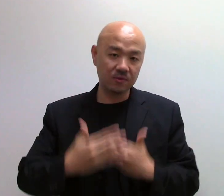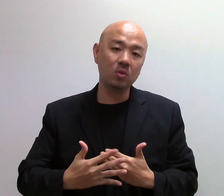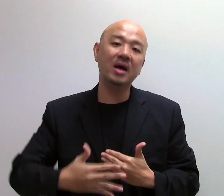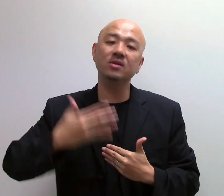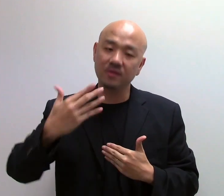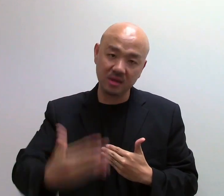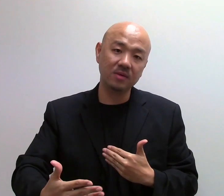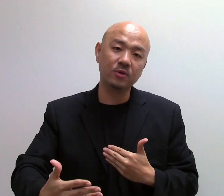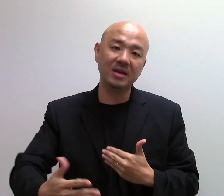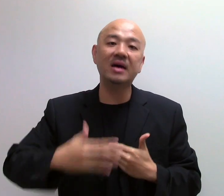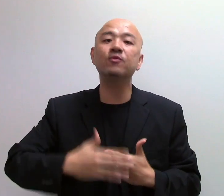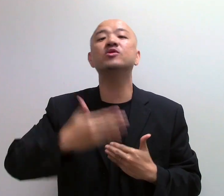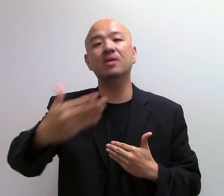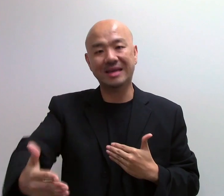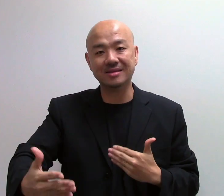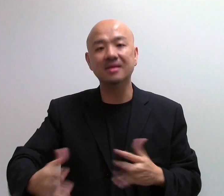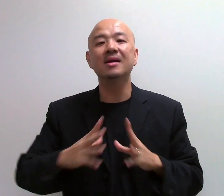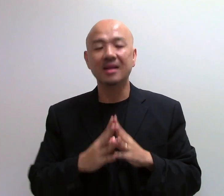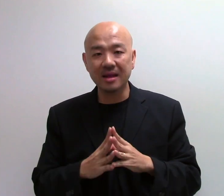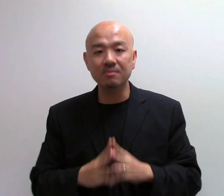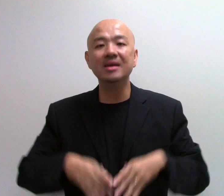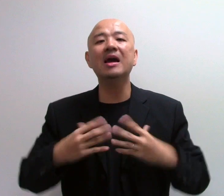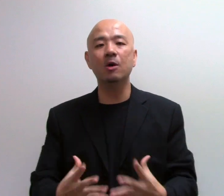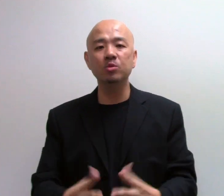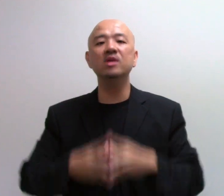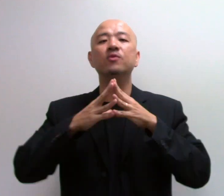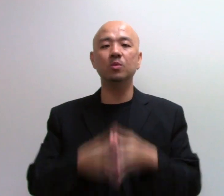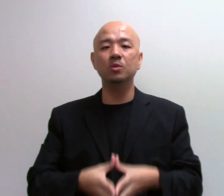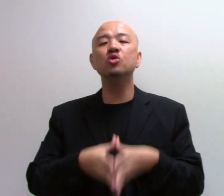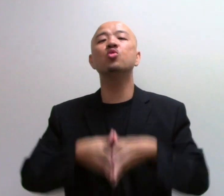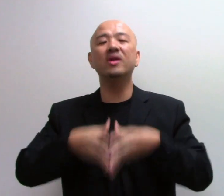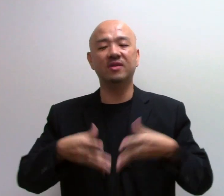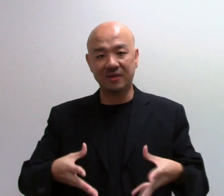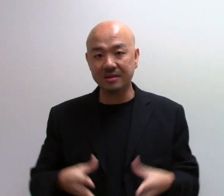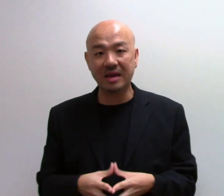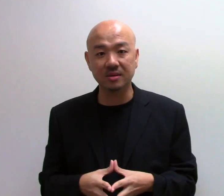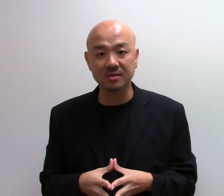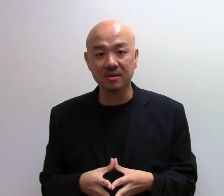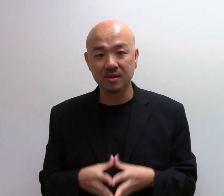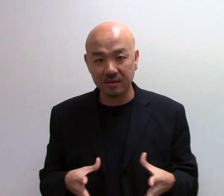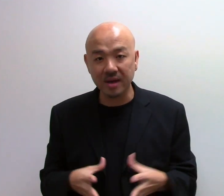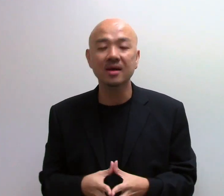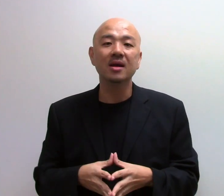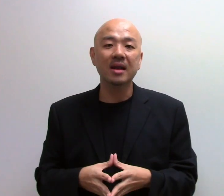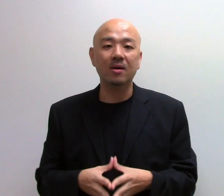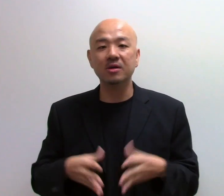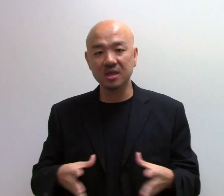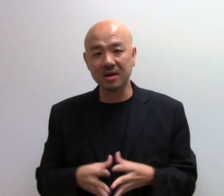if you want, if you think you're good enough, withdraw later. Let me help you with the fundamentals. Alright? Now, our J1